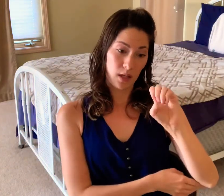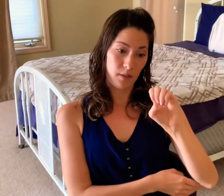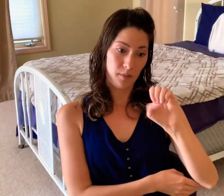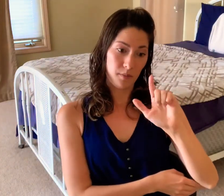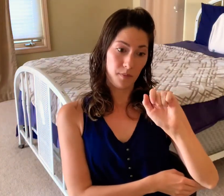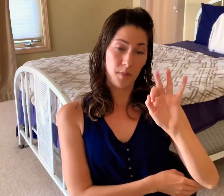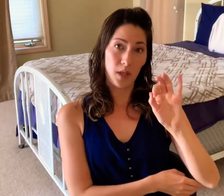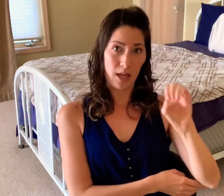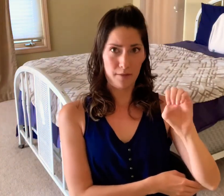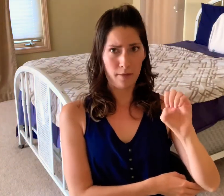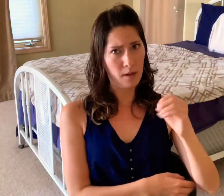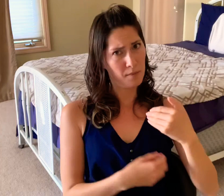continue to give